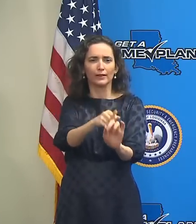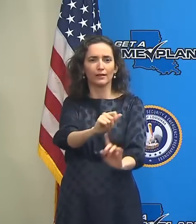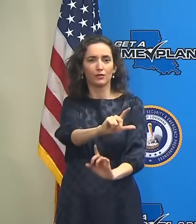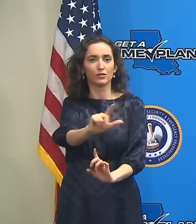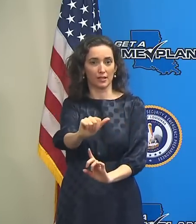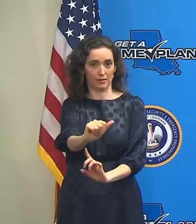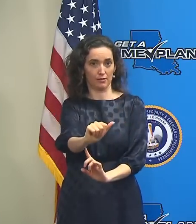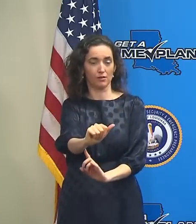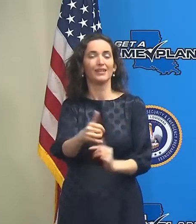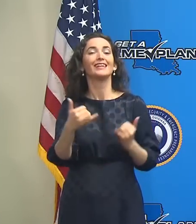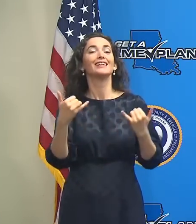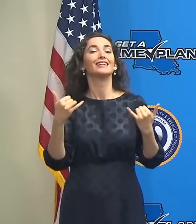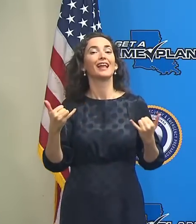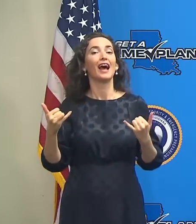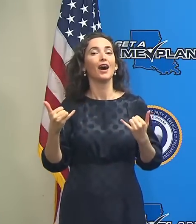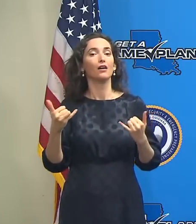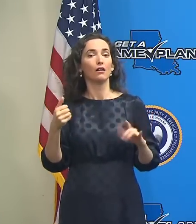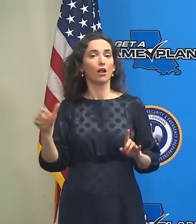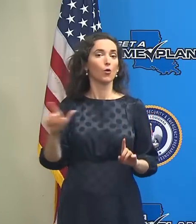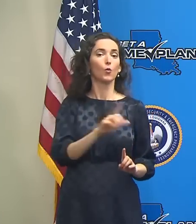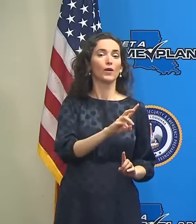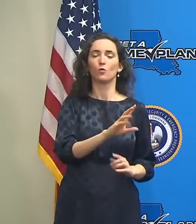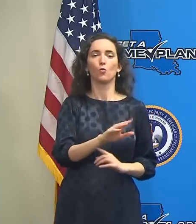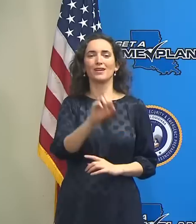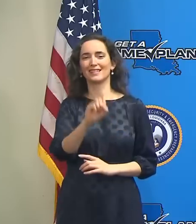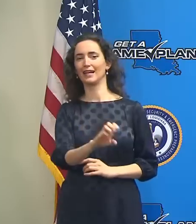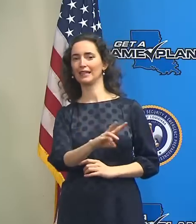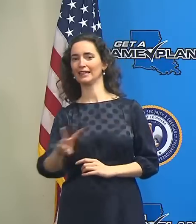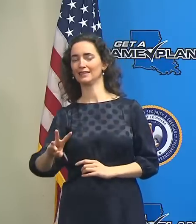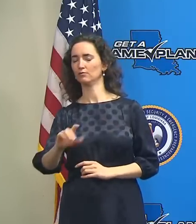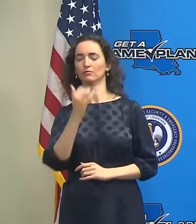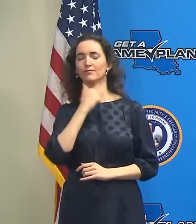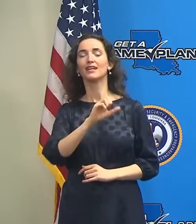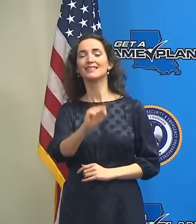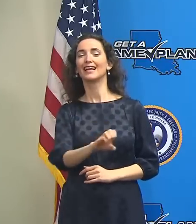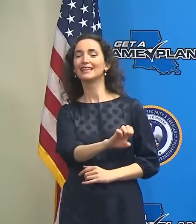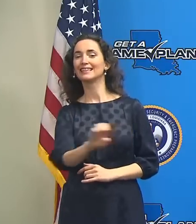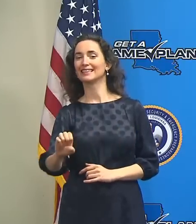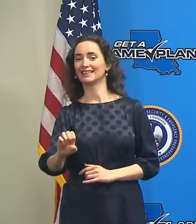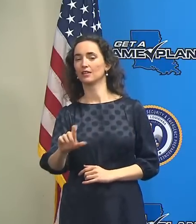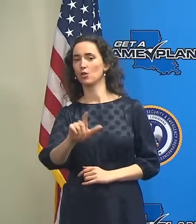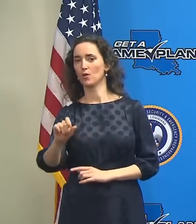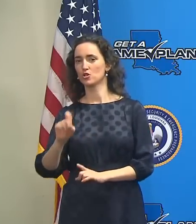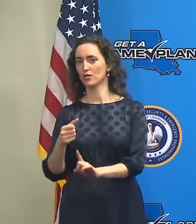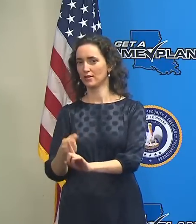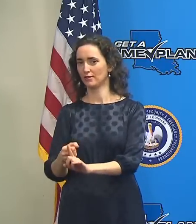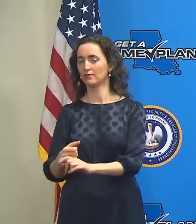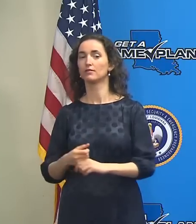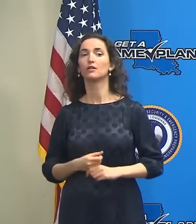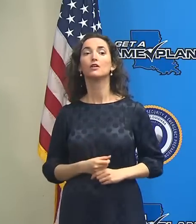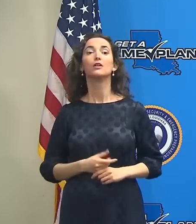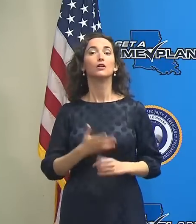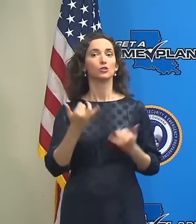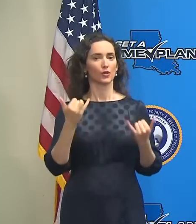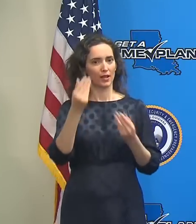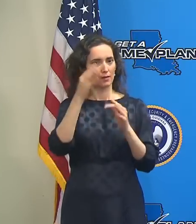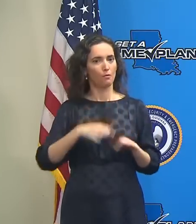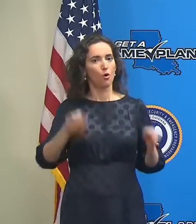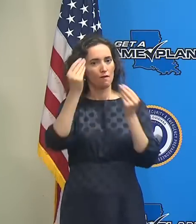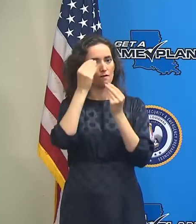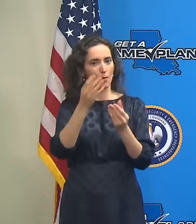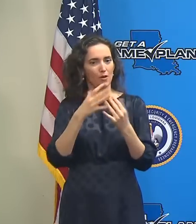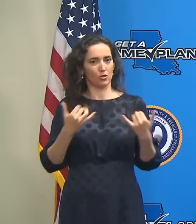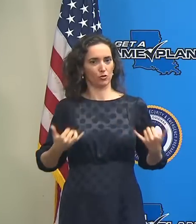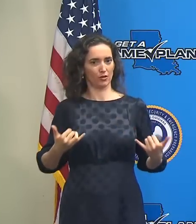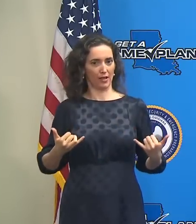this time southeast Louisiana. We have some very significant updates for you. What I can tell